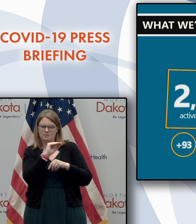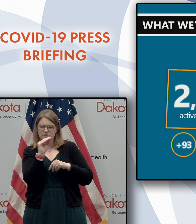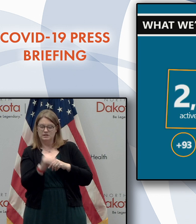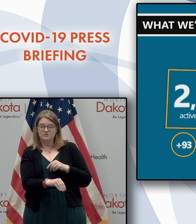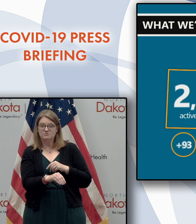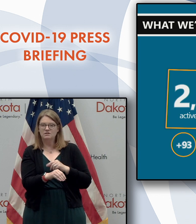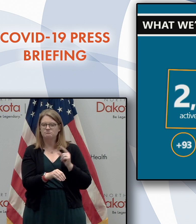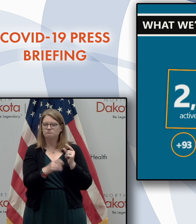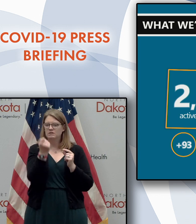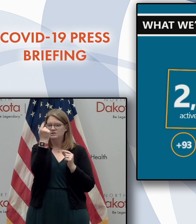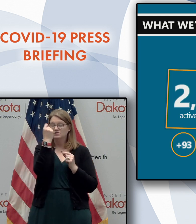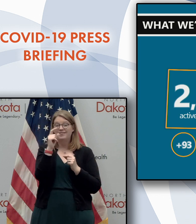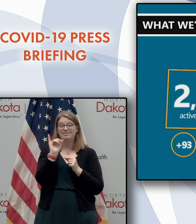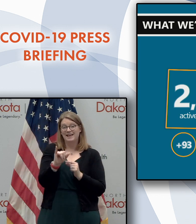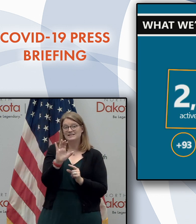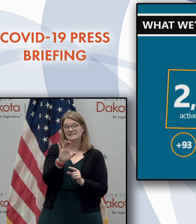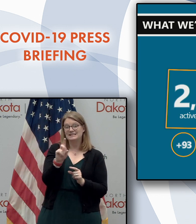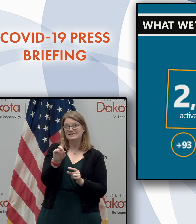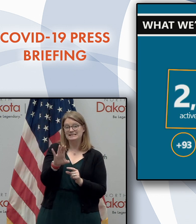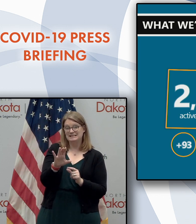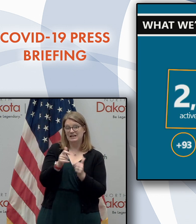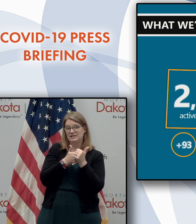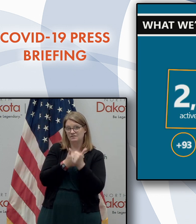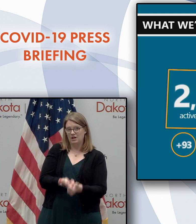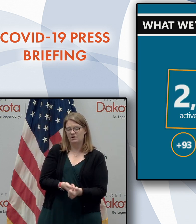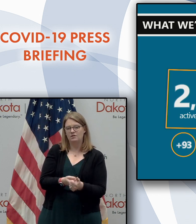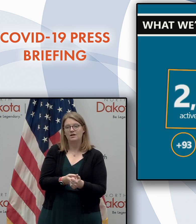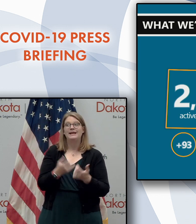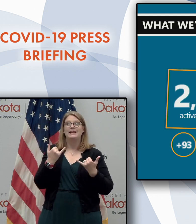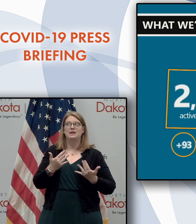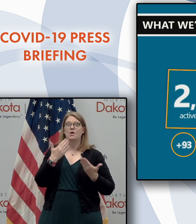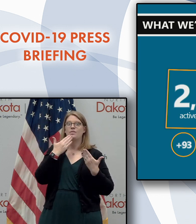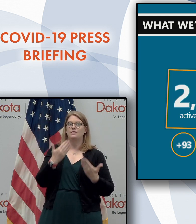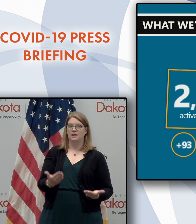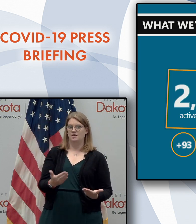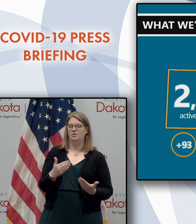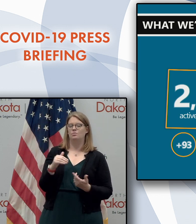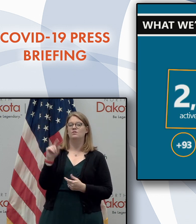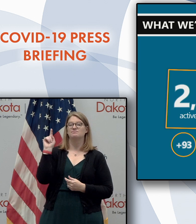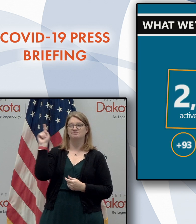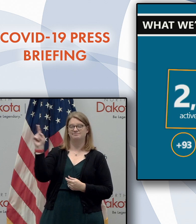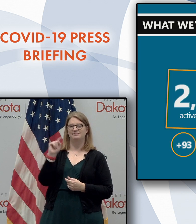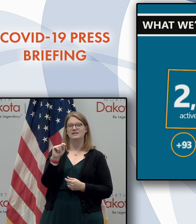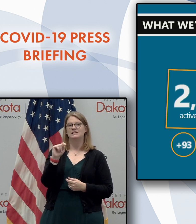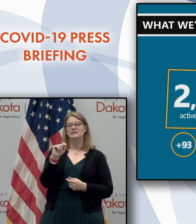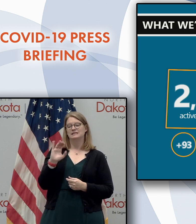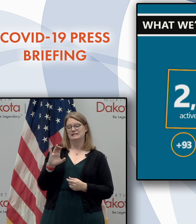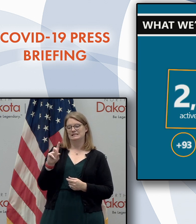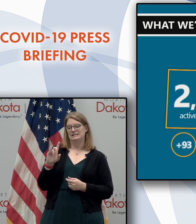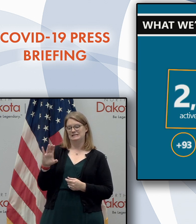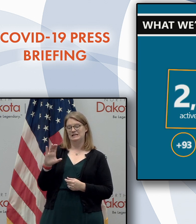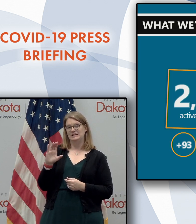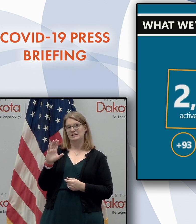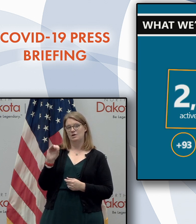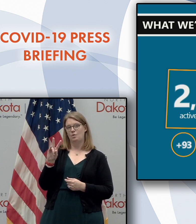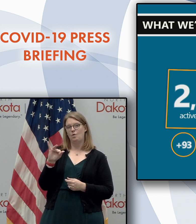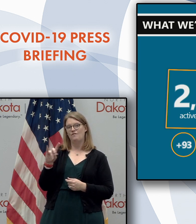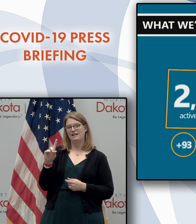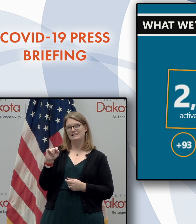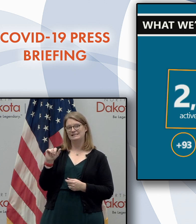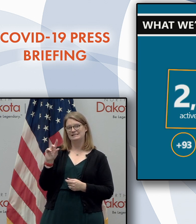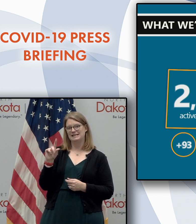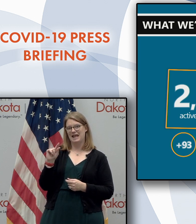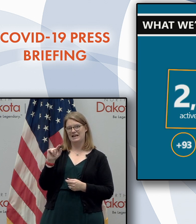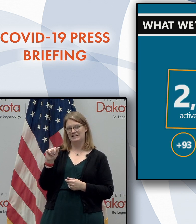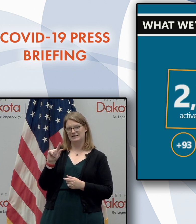CDC has done it. And now thankfully, this is also the way the COVID, the CVC COVID data tracker calculates